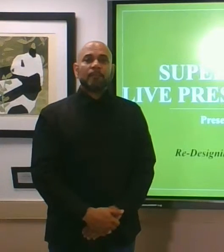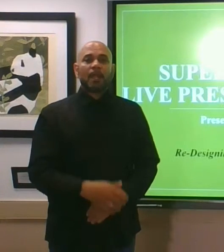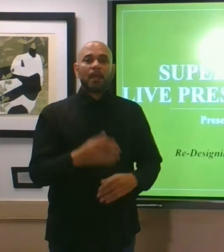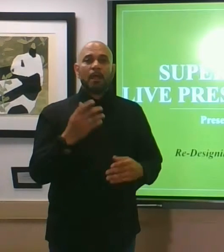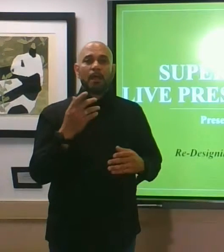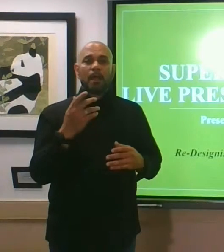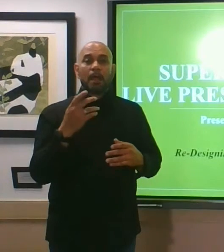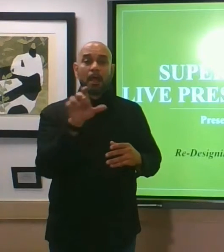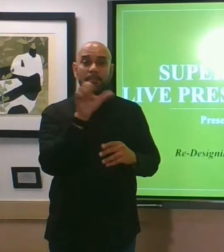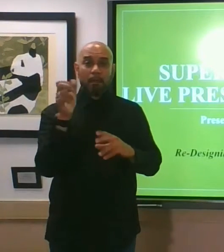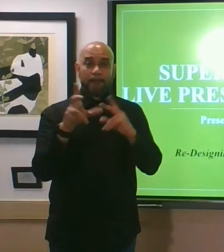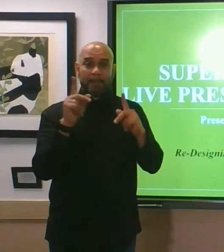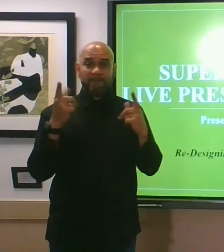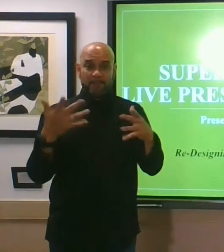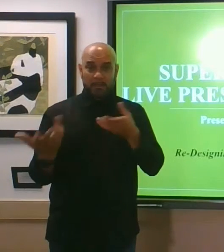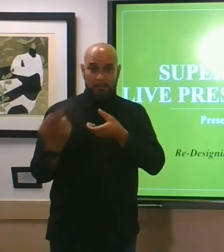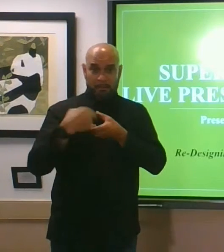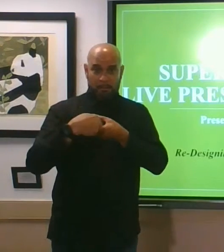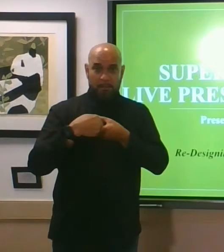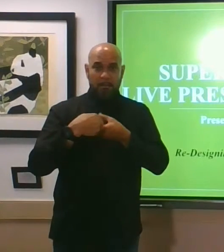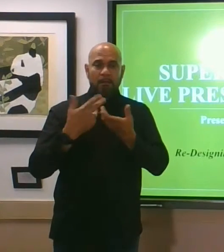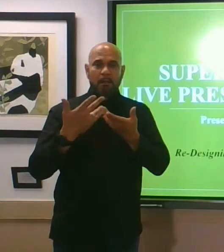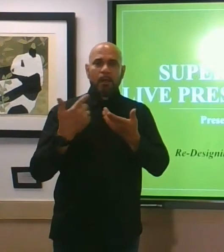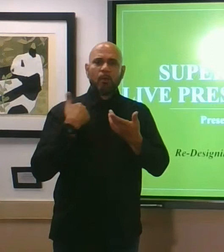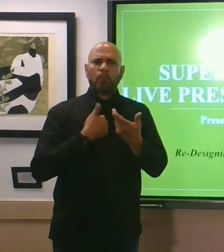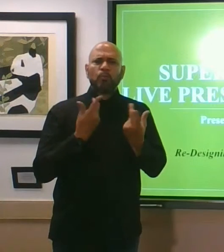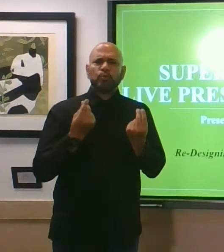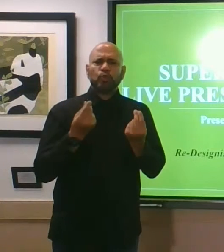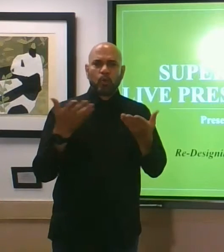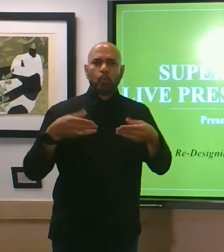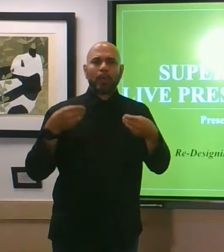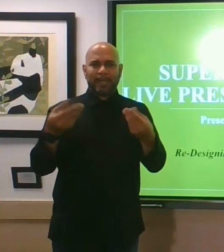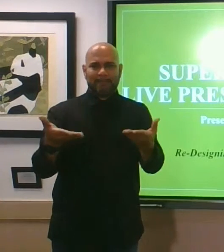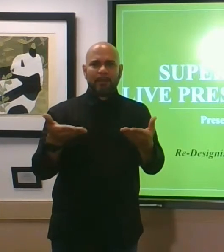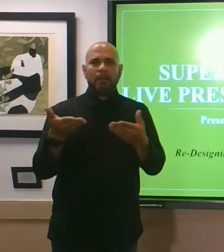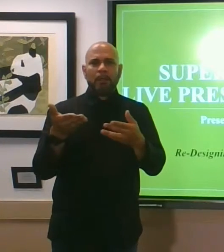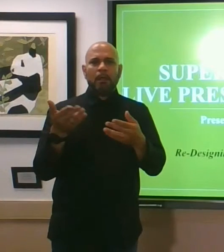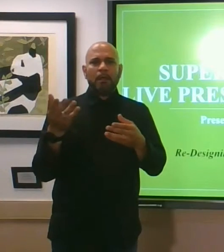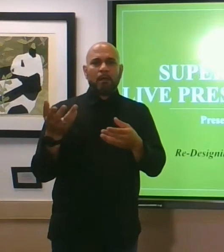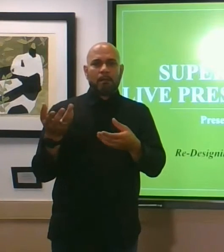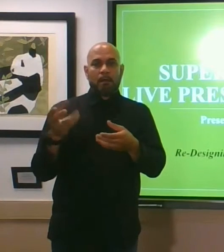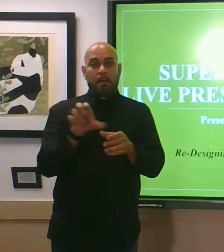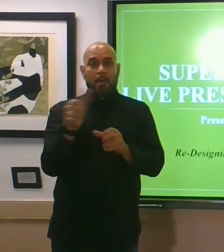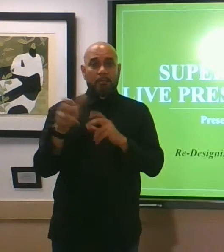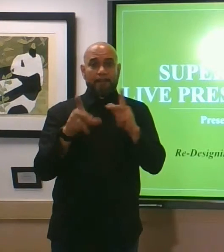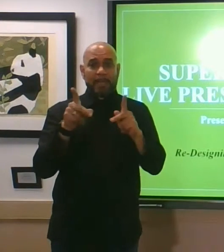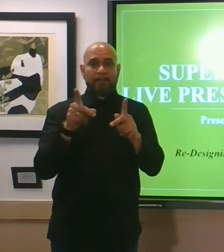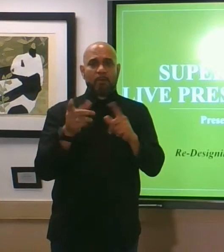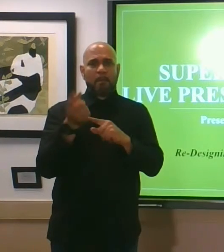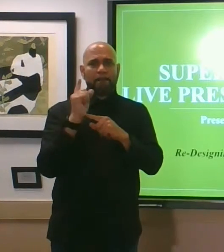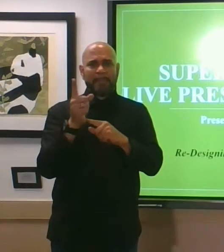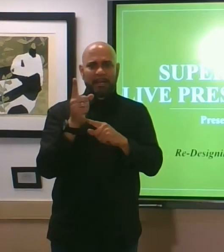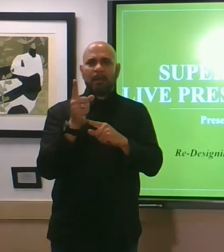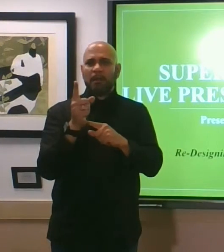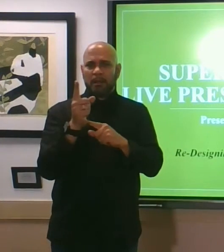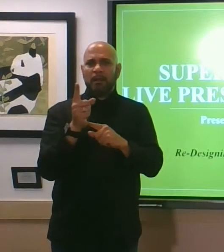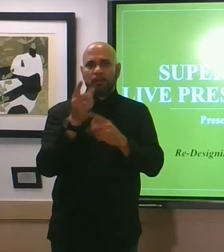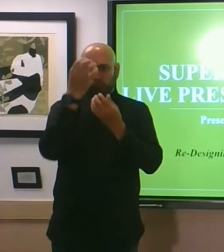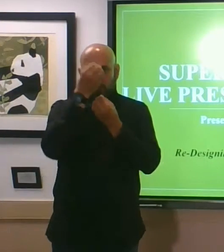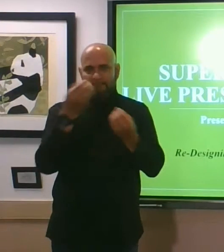of you that are joining joining us we're just giving our participants about a minute or so to inform friends and relatives